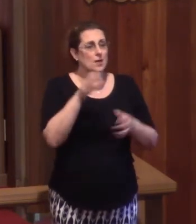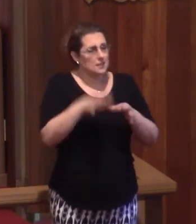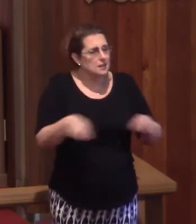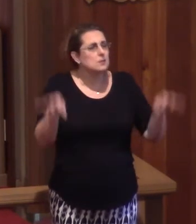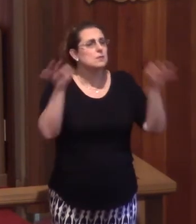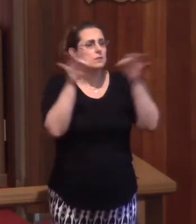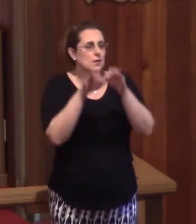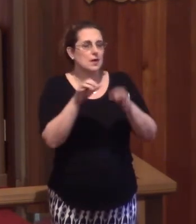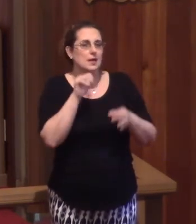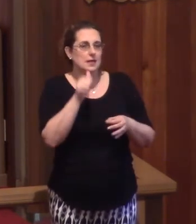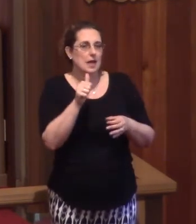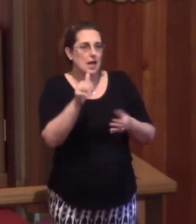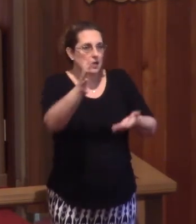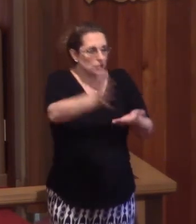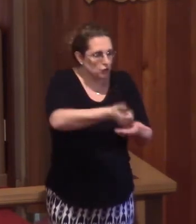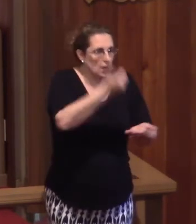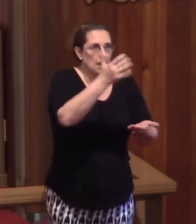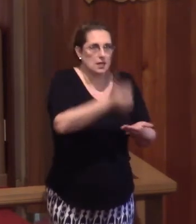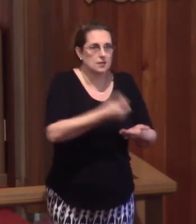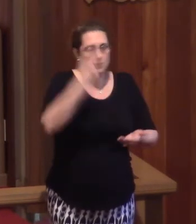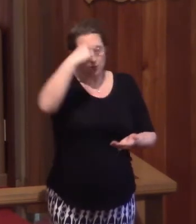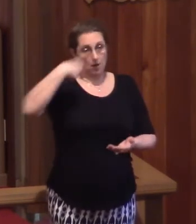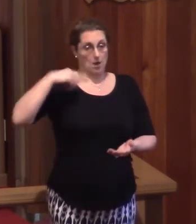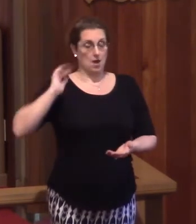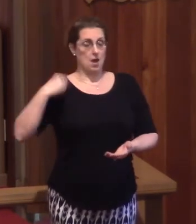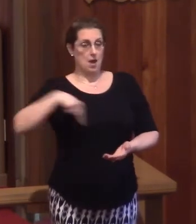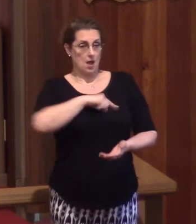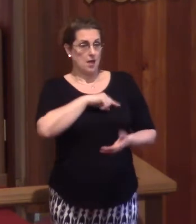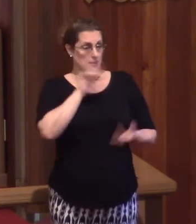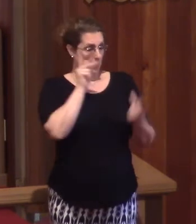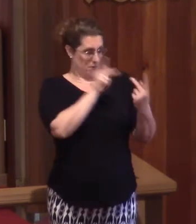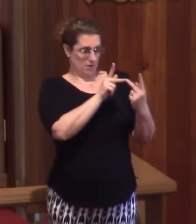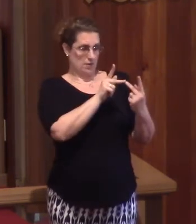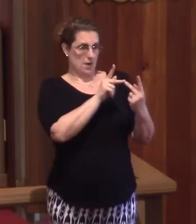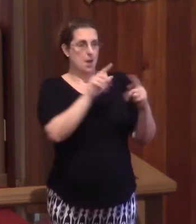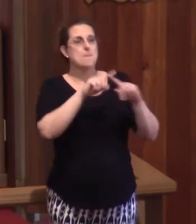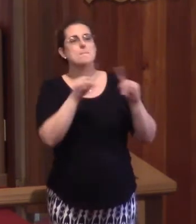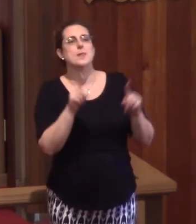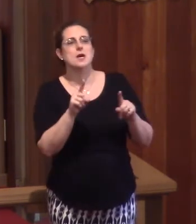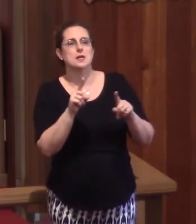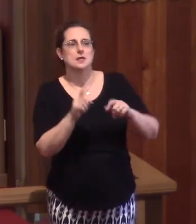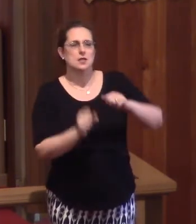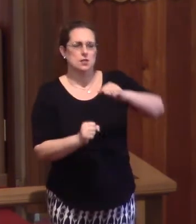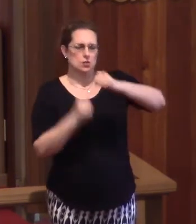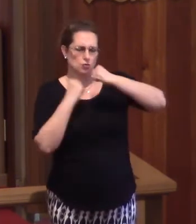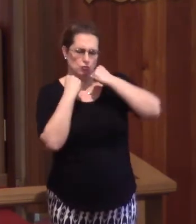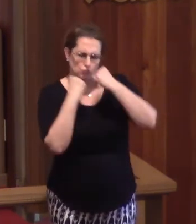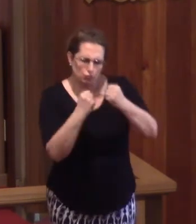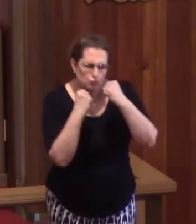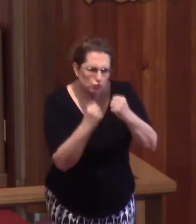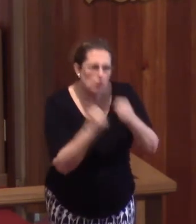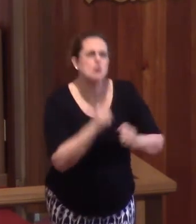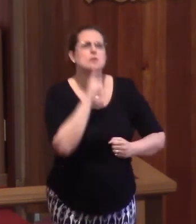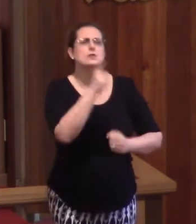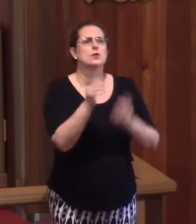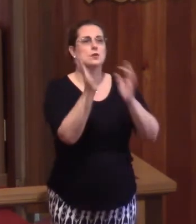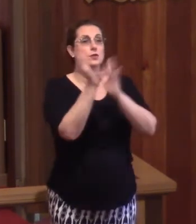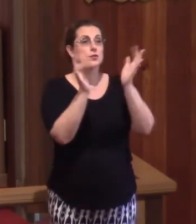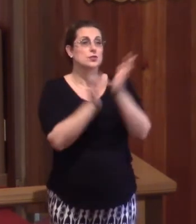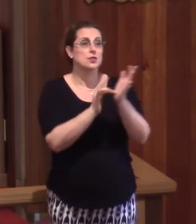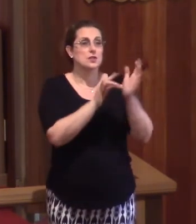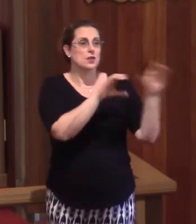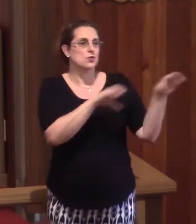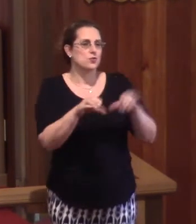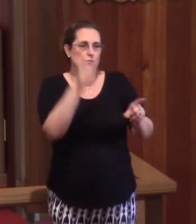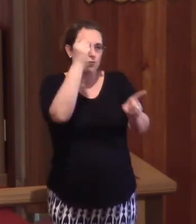isn't the chances we get at being perfect, but rather the concrete reality that Jesus got it right